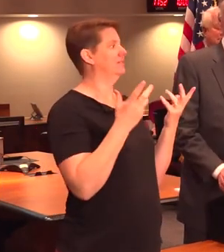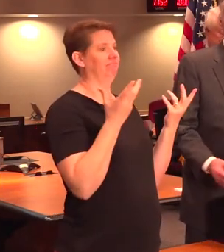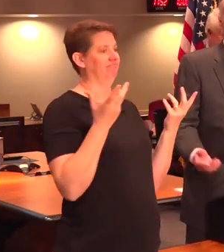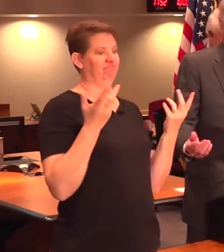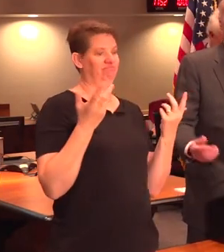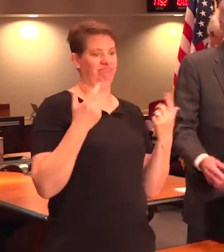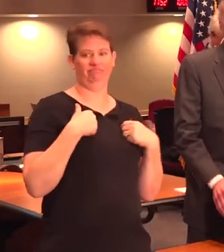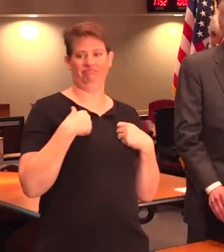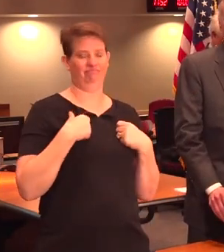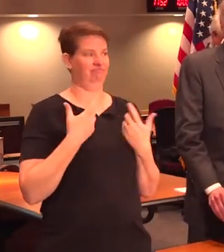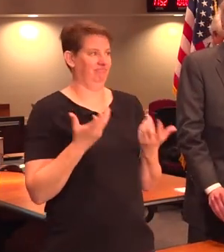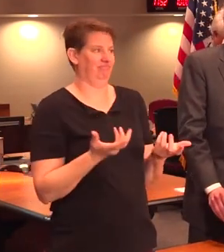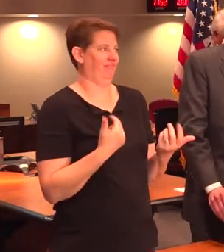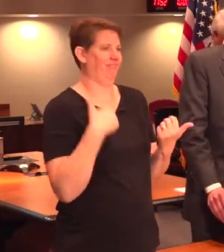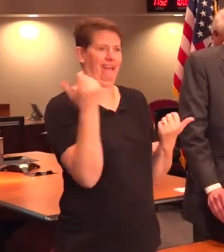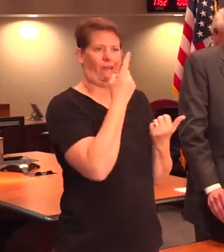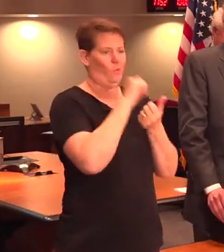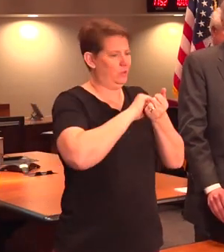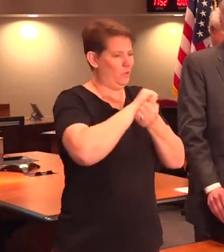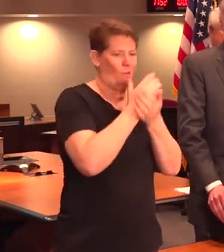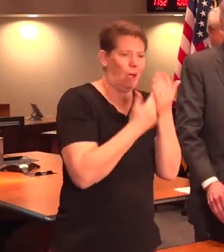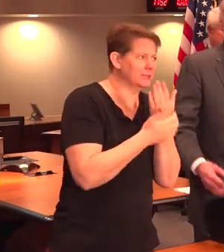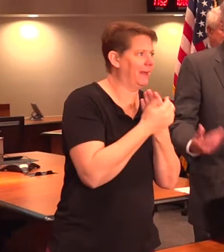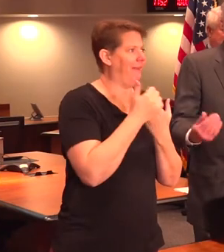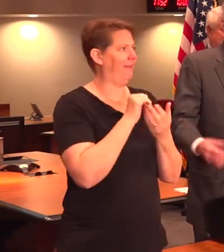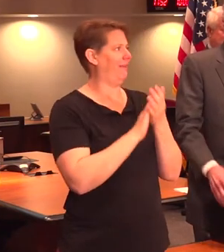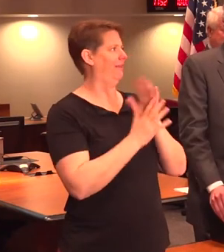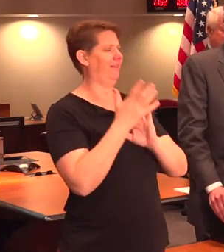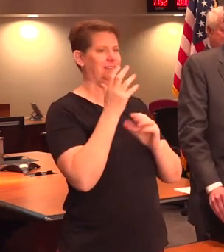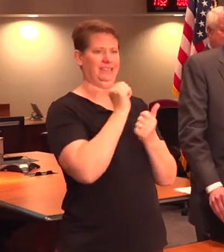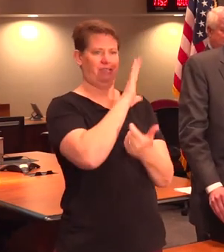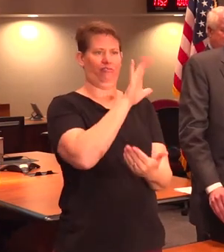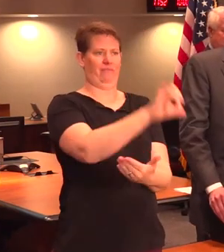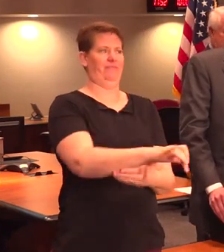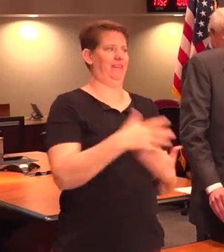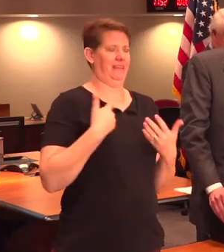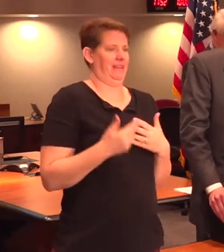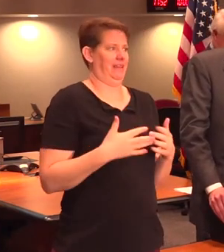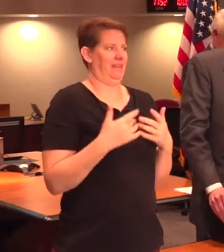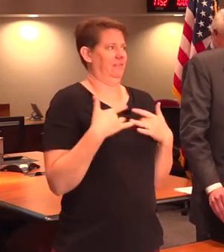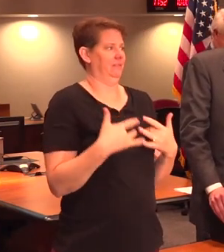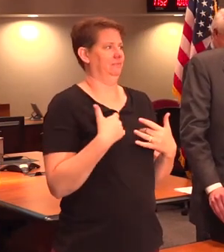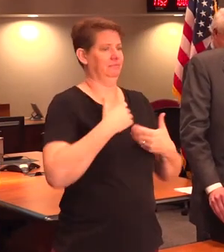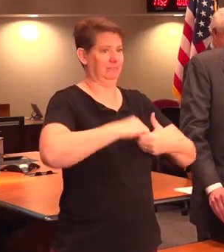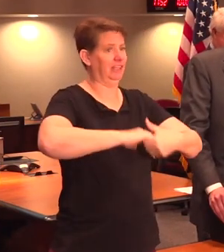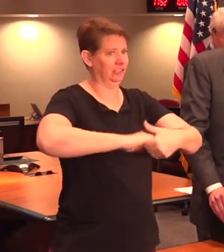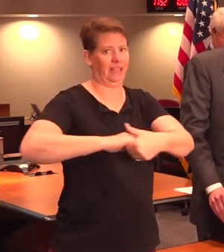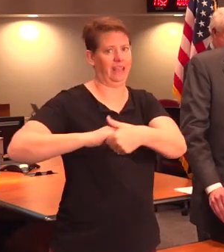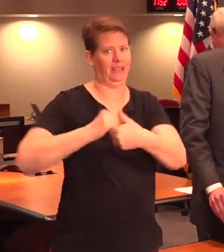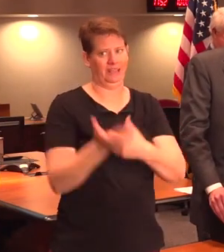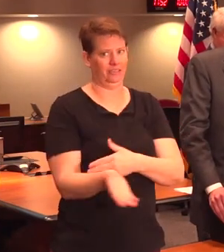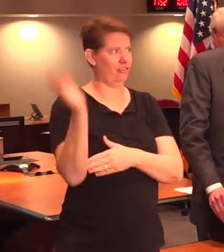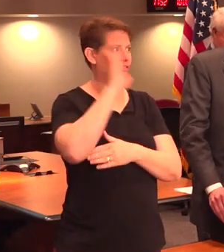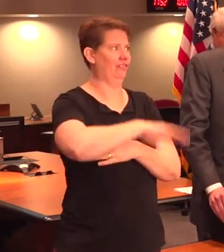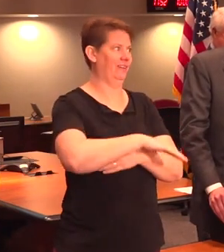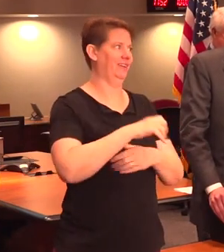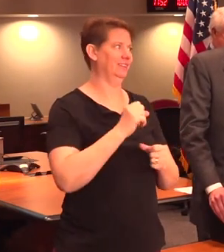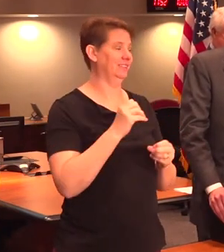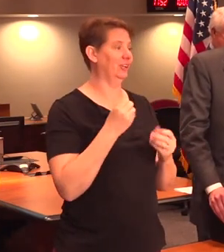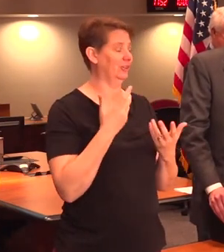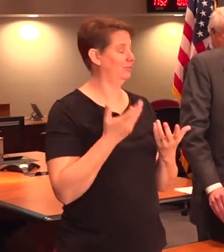I always wash my hands and all that. Anyhow, I shake a lot of hands all day long, so